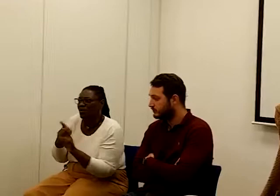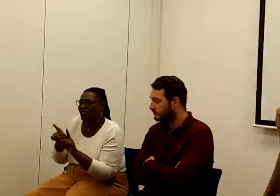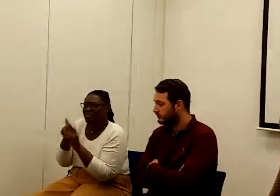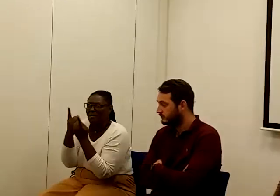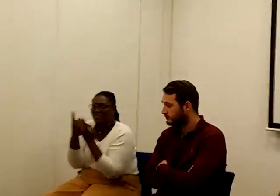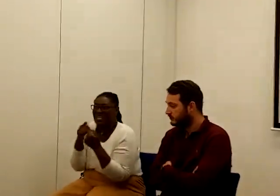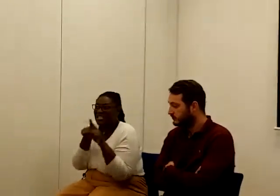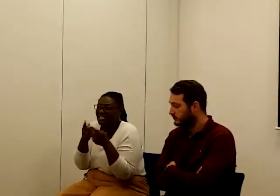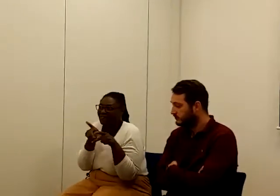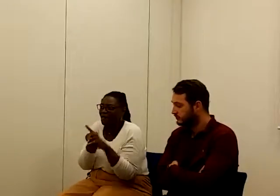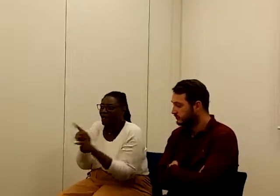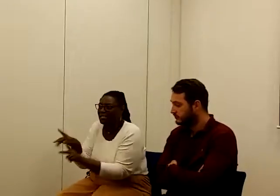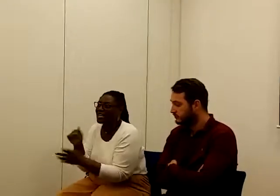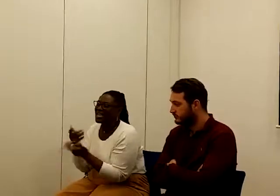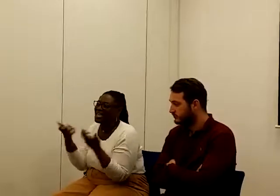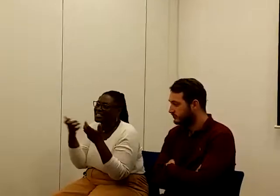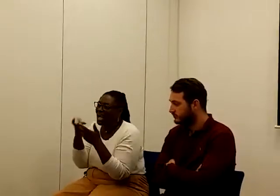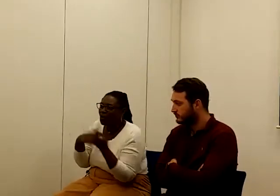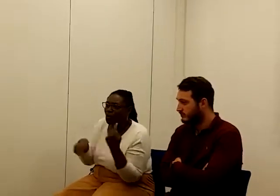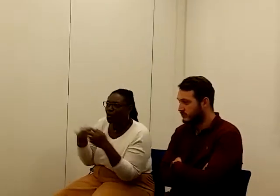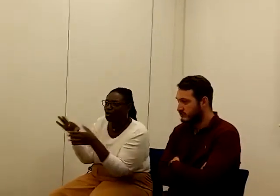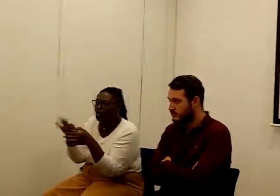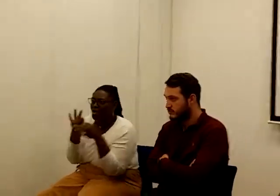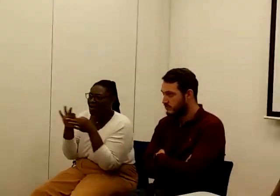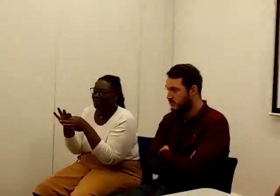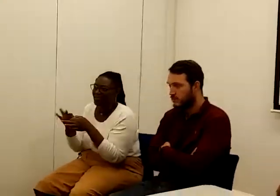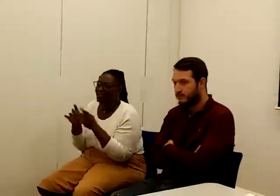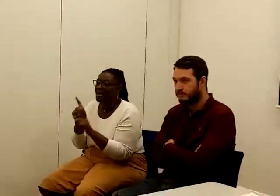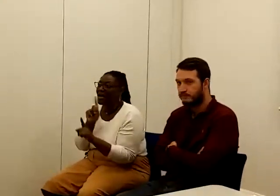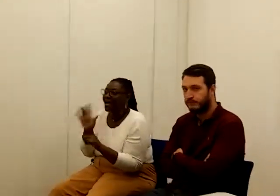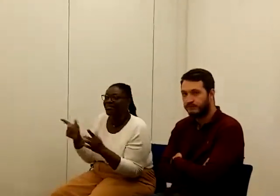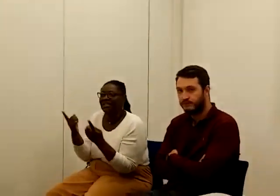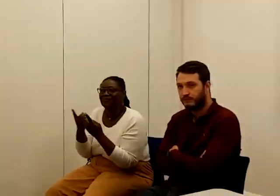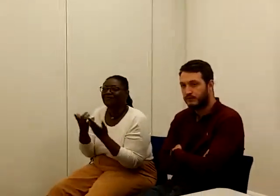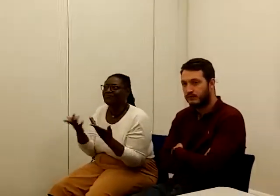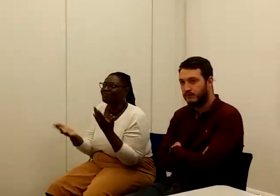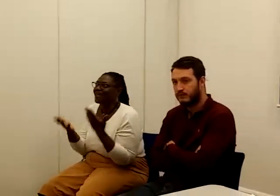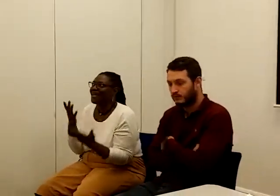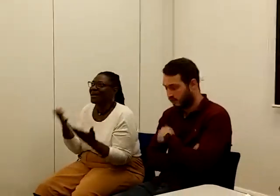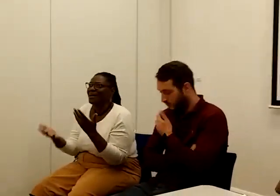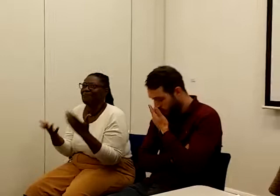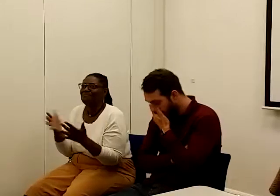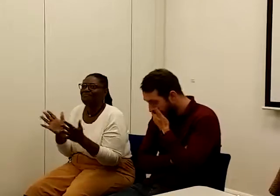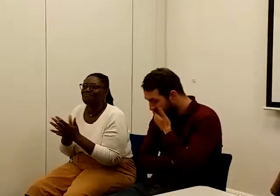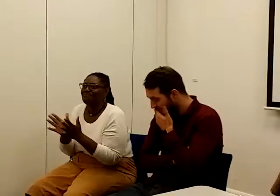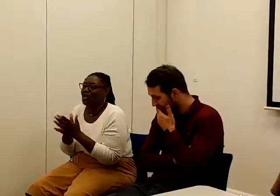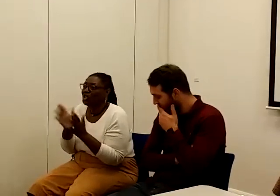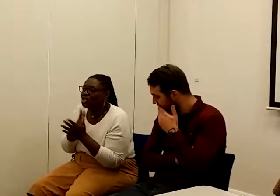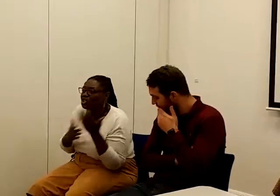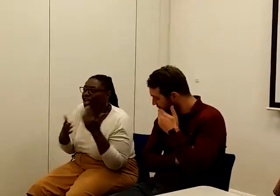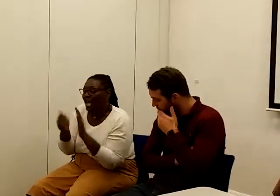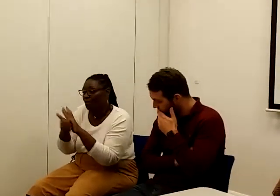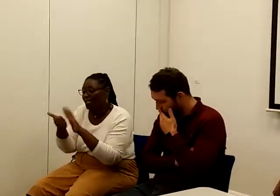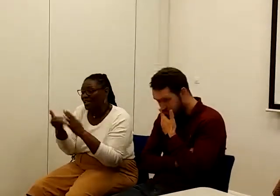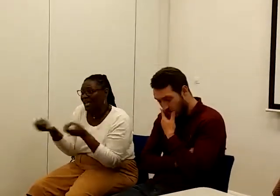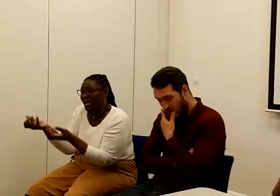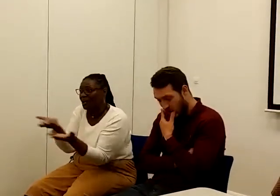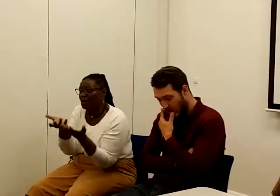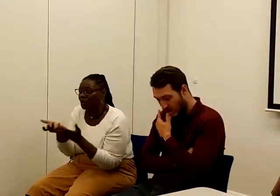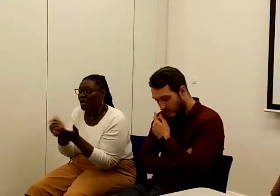different ways. It's how we all unite it and then we kind of like share our skill sets, but also preserve